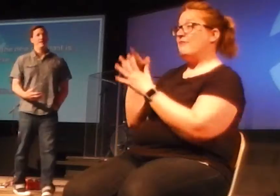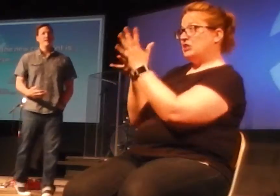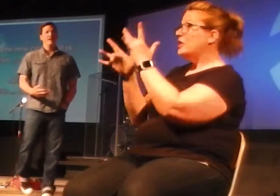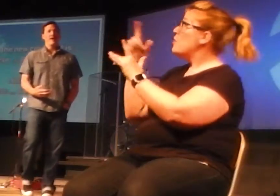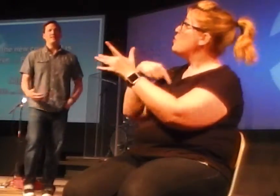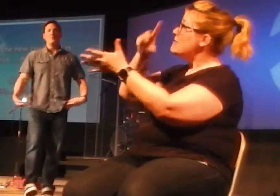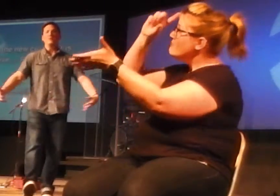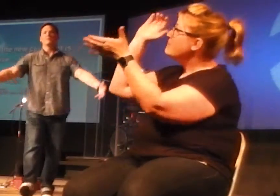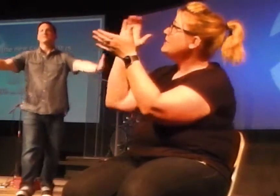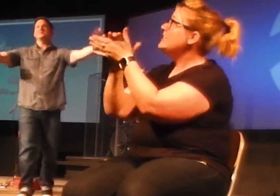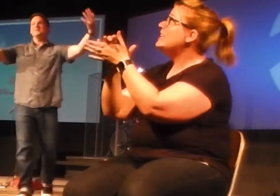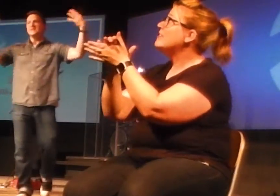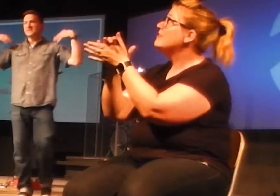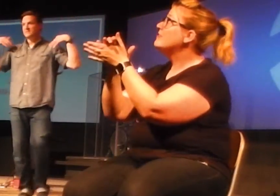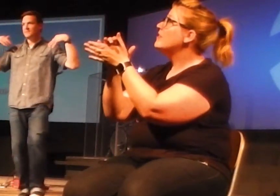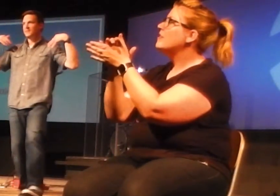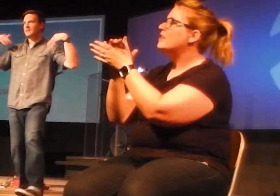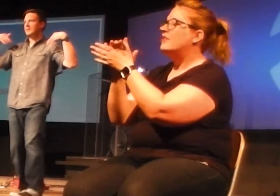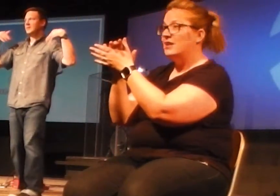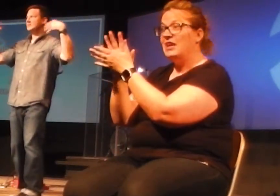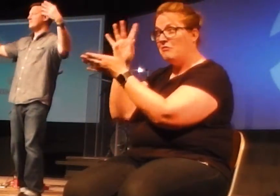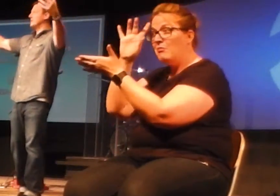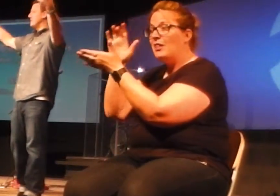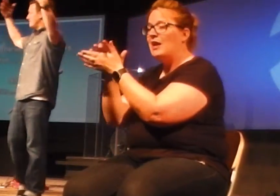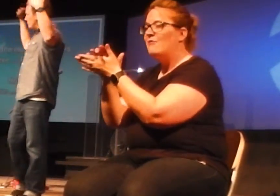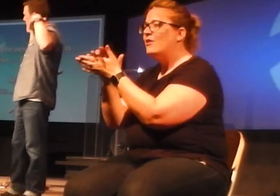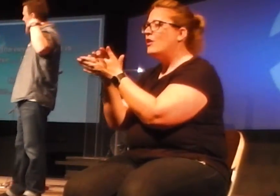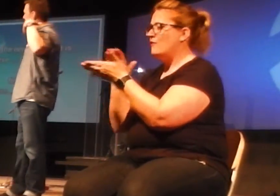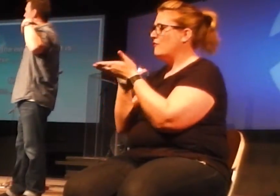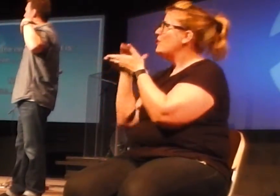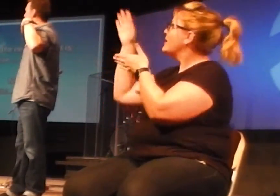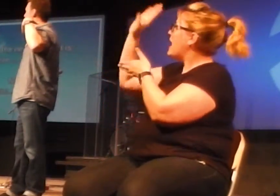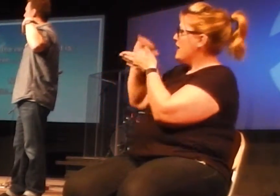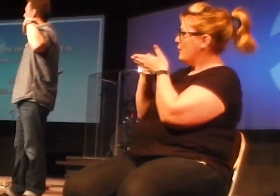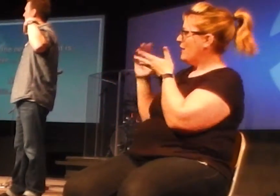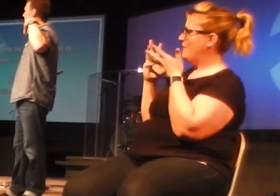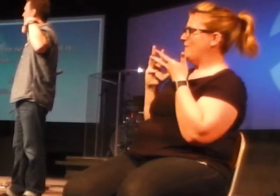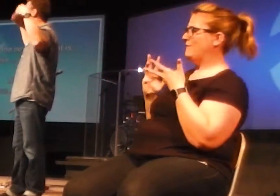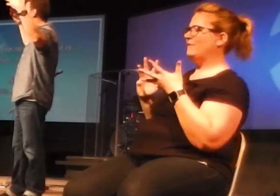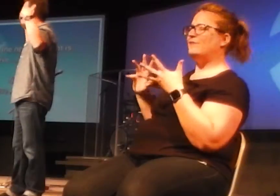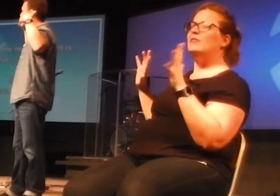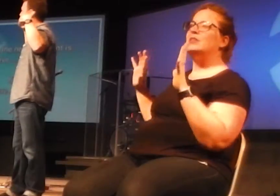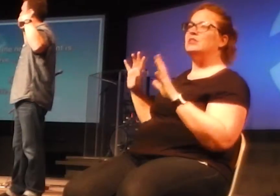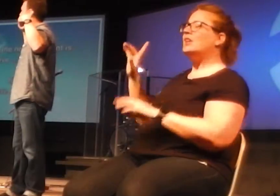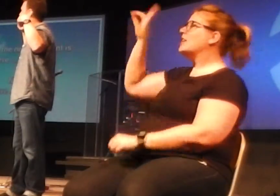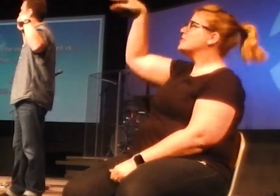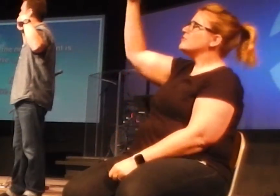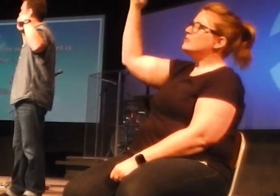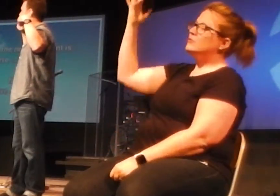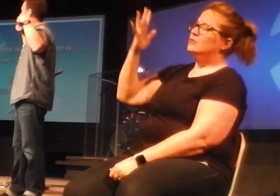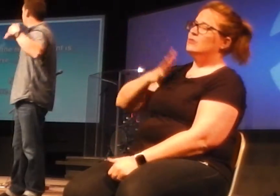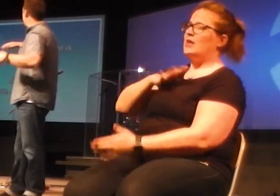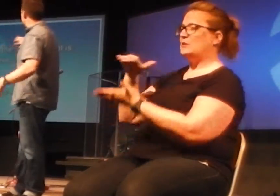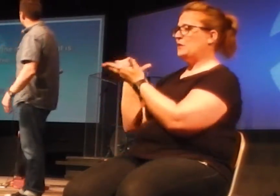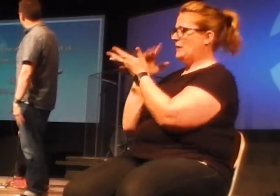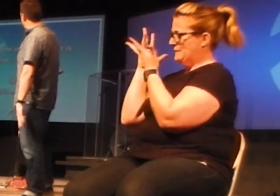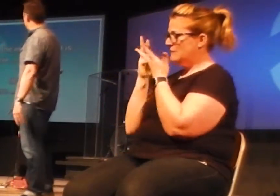and then we receive his forgiveness. We receive God's grace and his forgiveness through Jesus. It's not